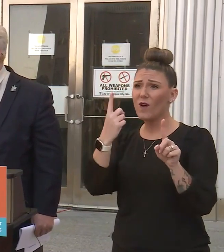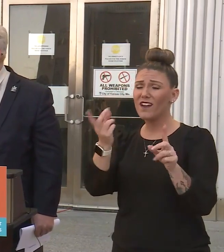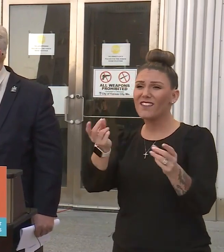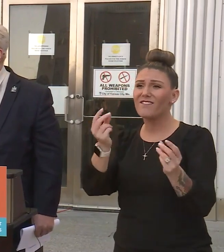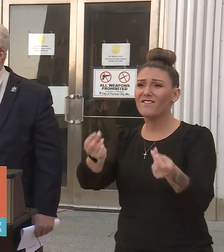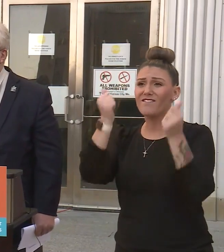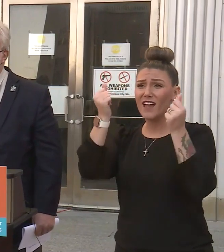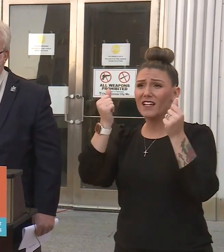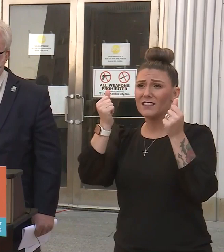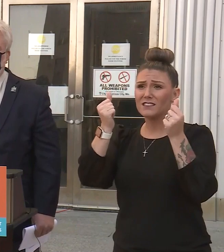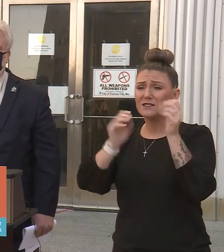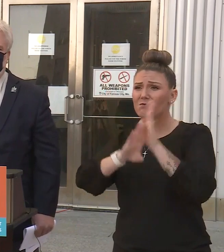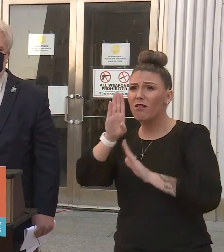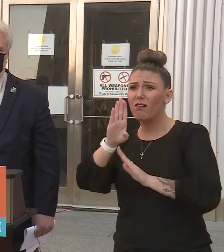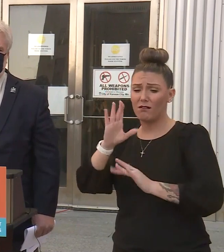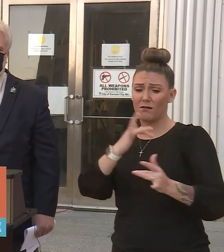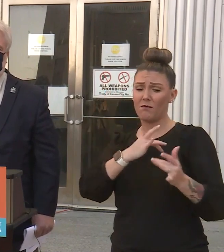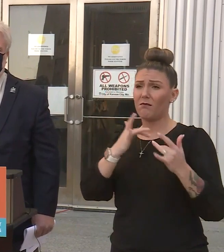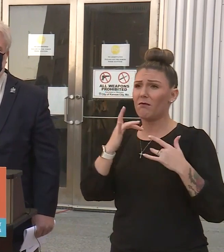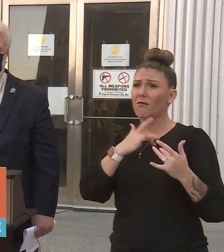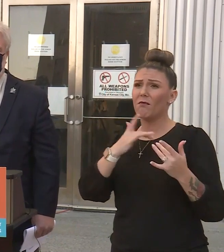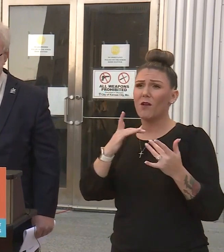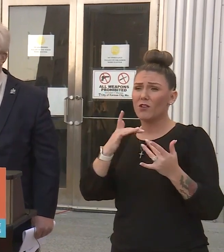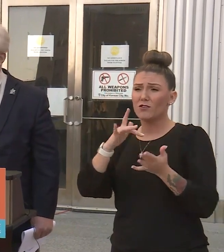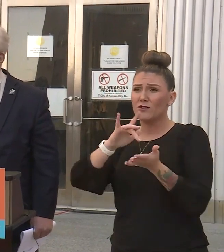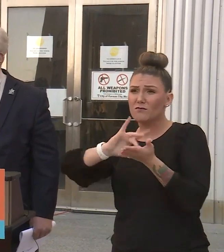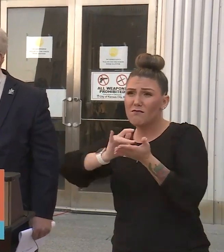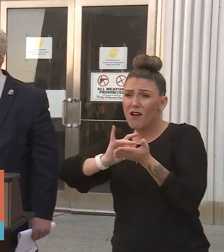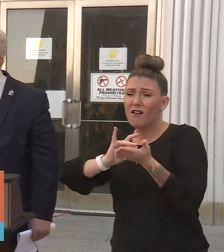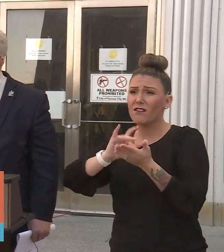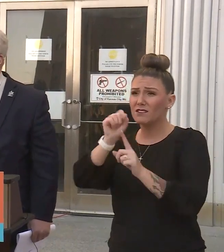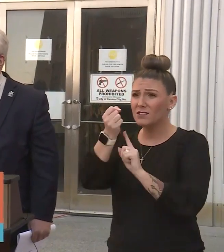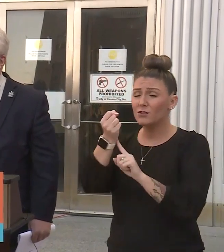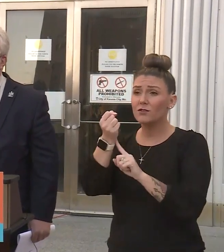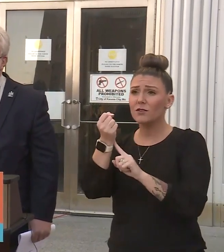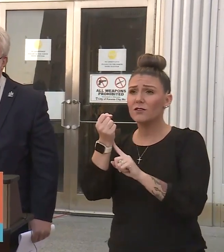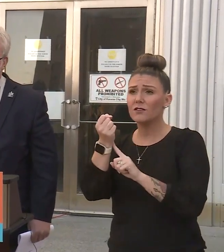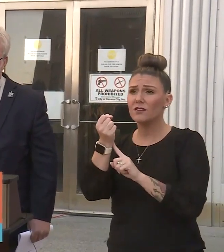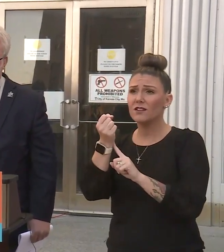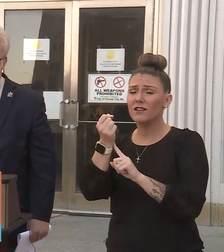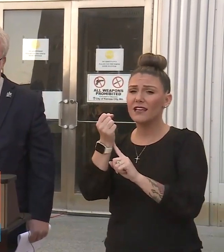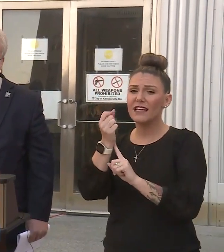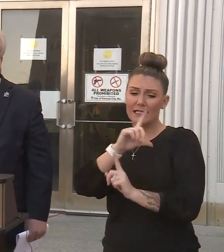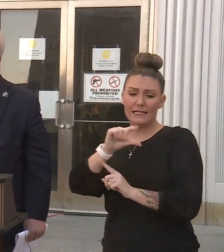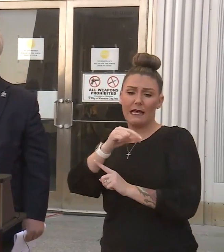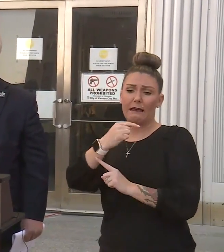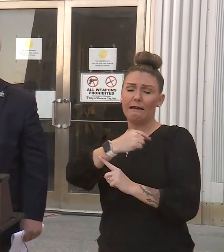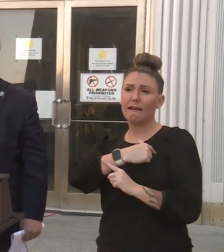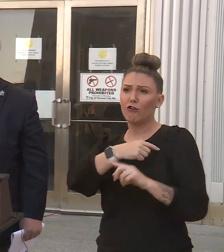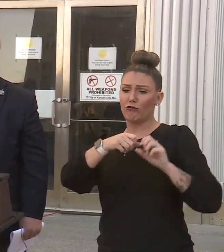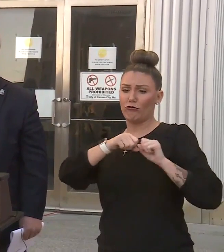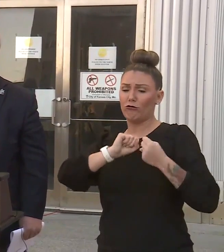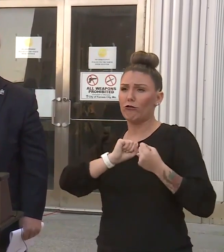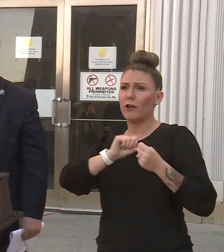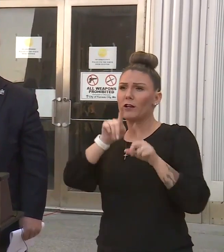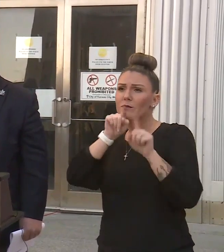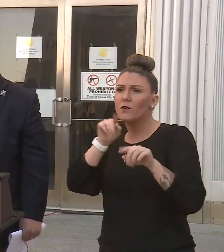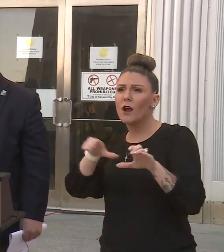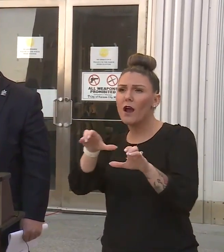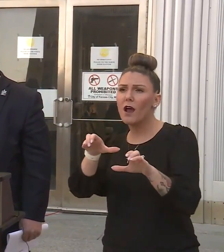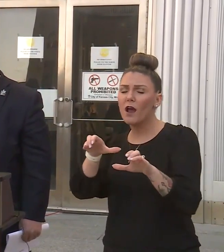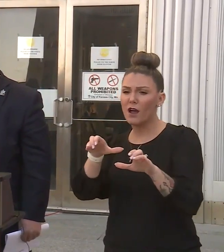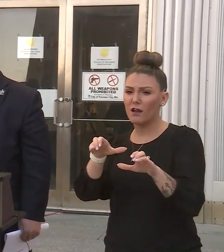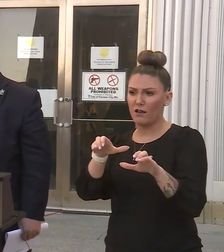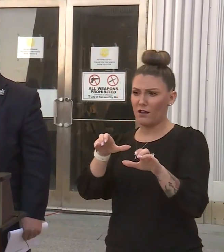growing medical conditions right now is a guilt-grief reaction to having